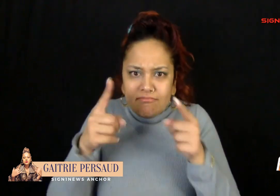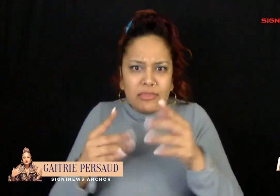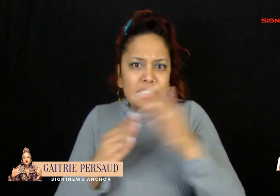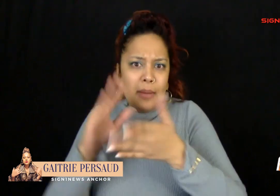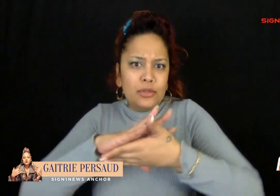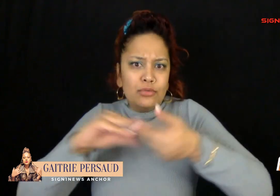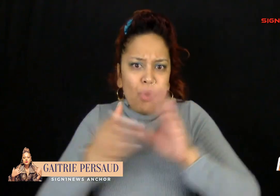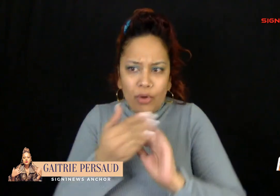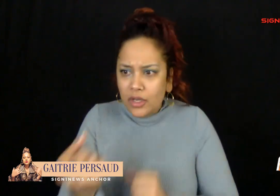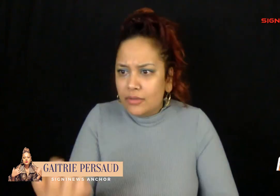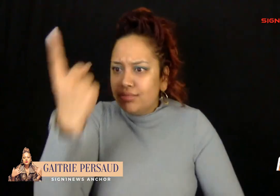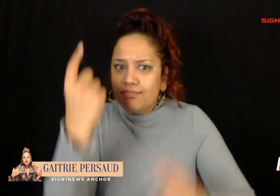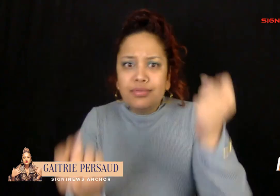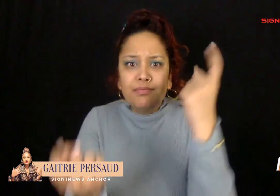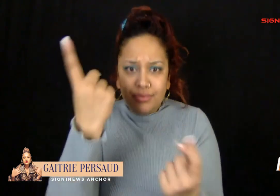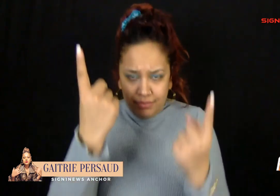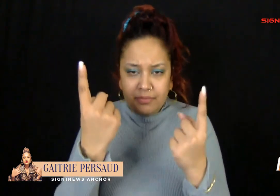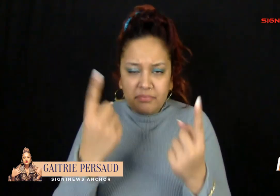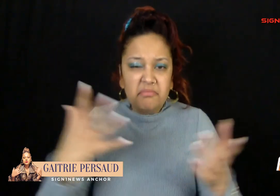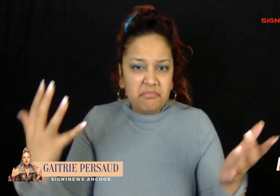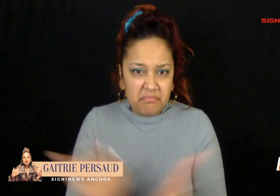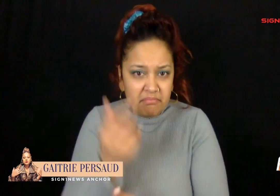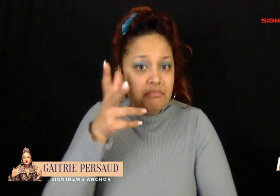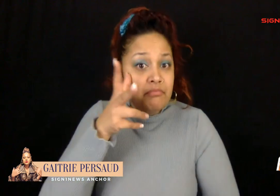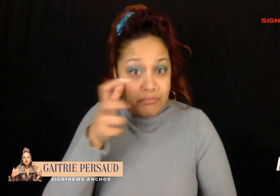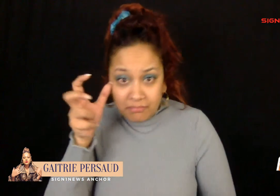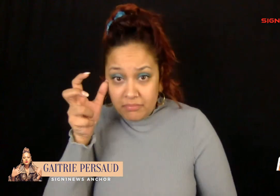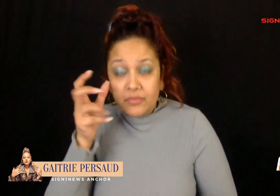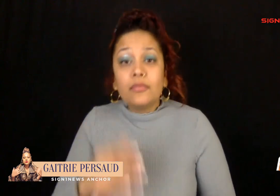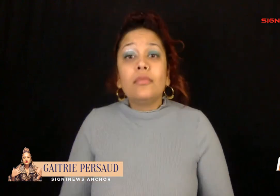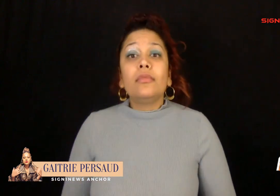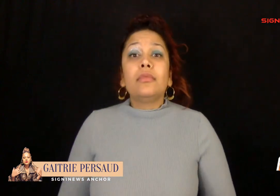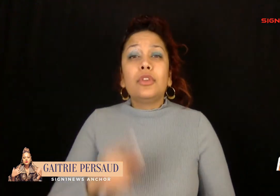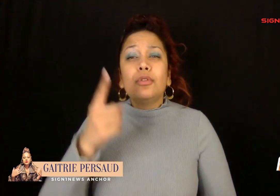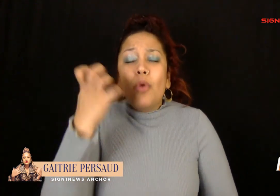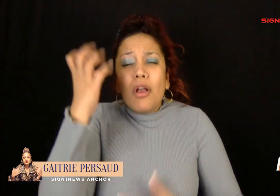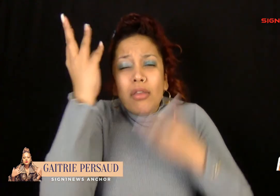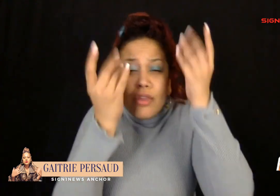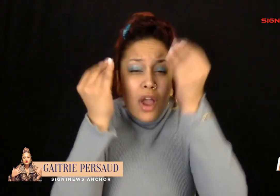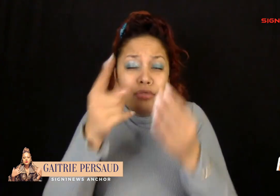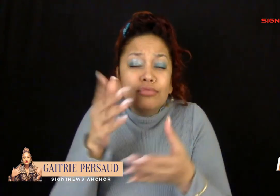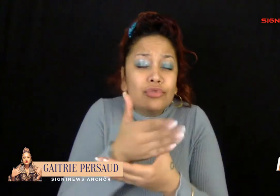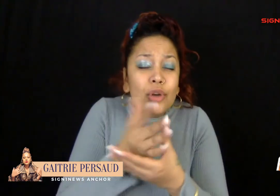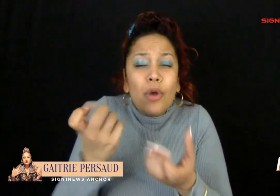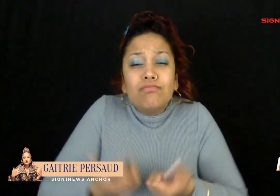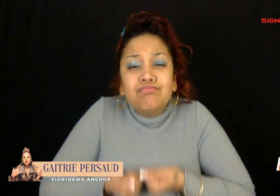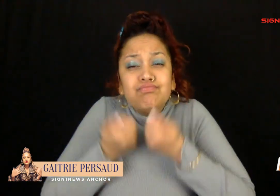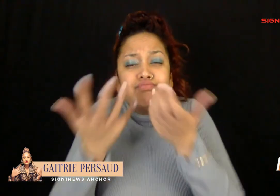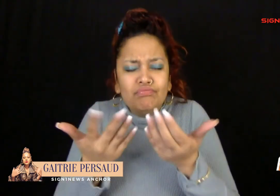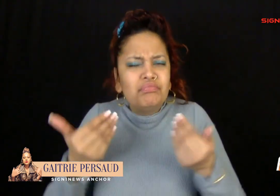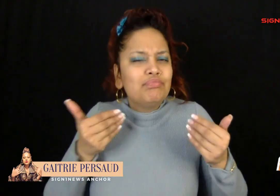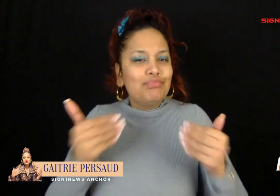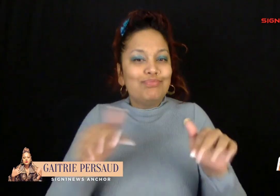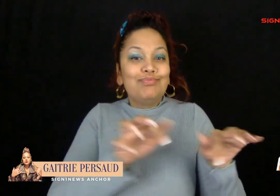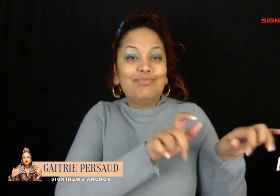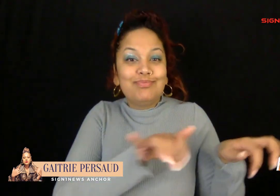Here's a quick look at the top trending stories making headlines today. If you post an interesting comment